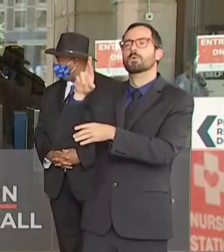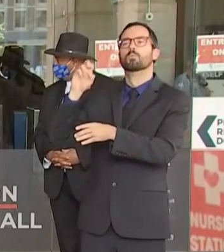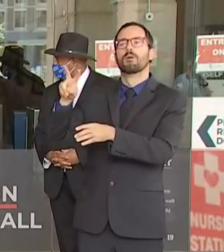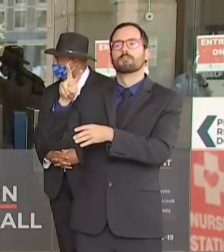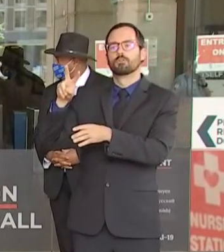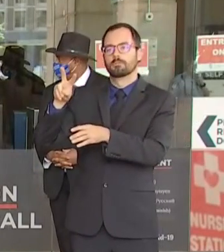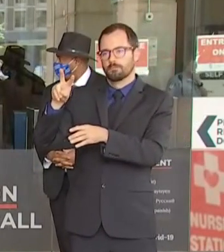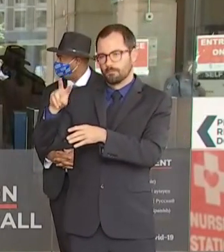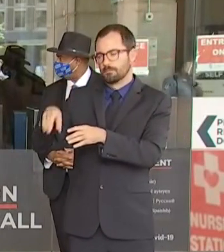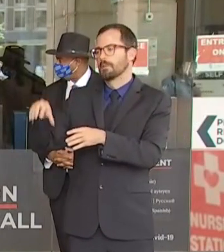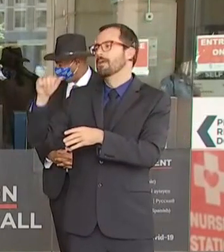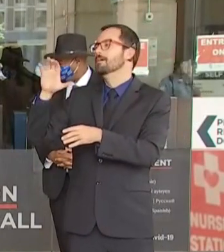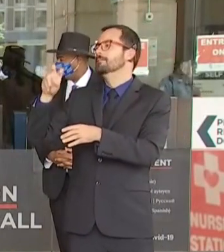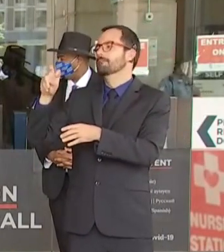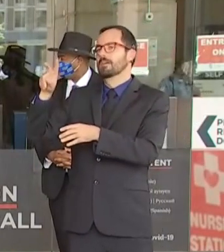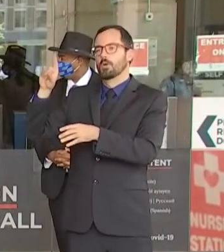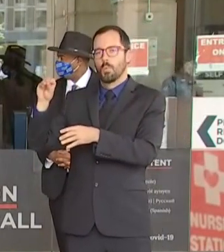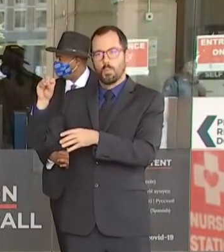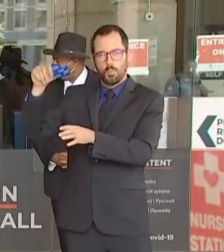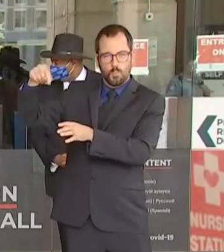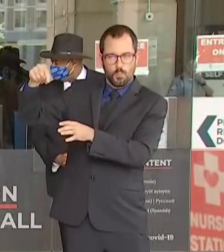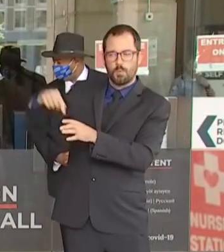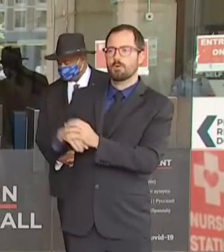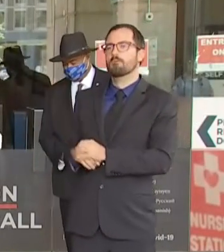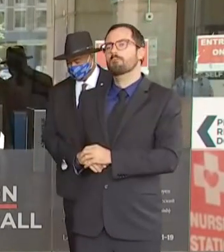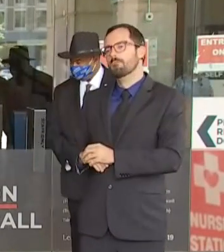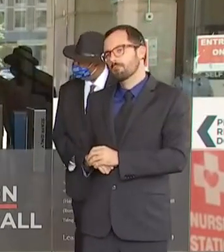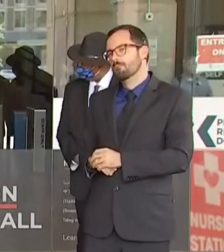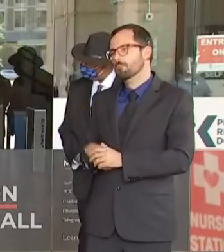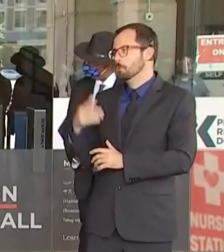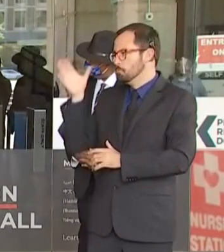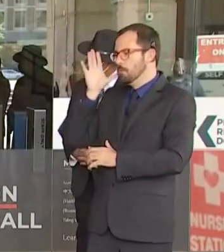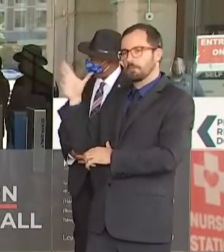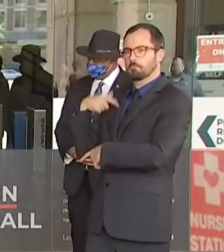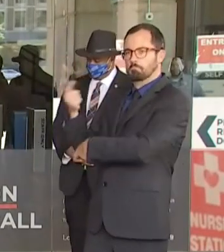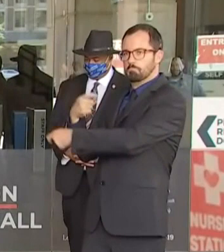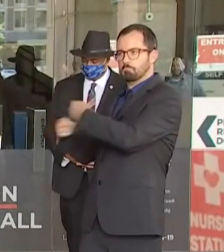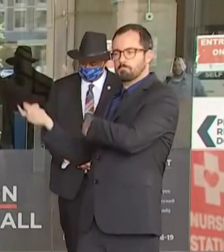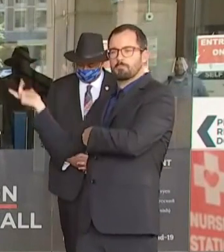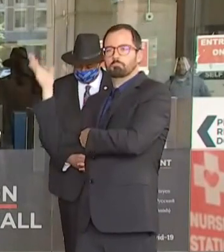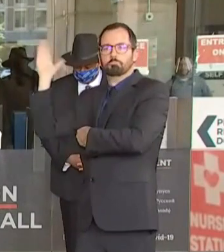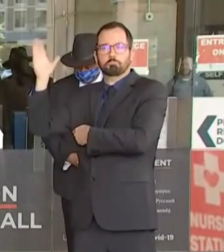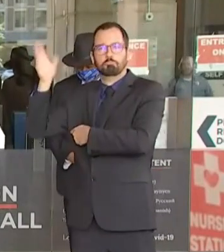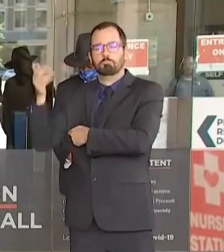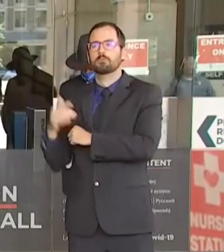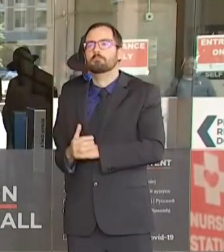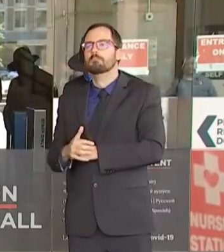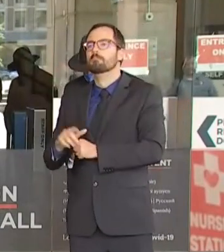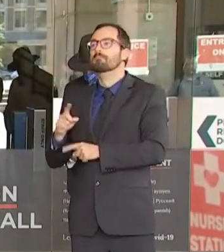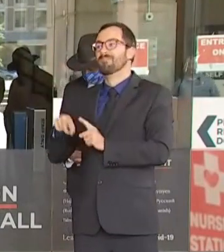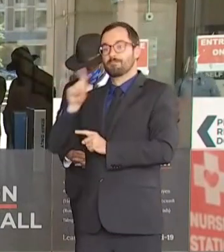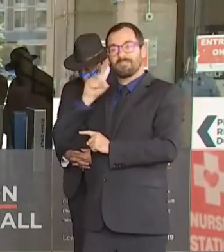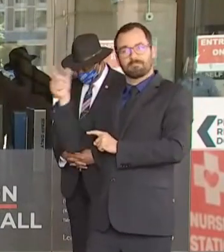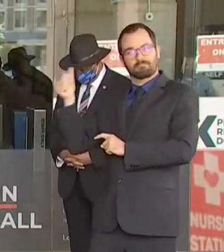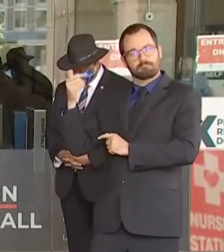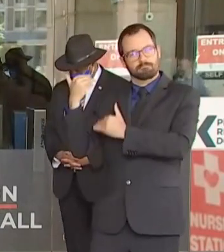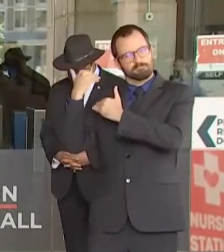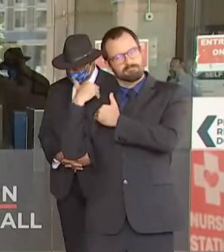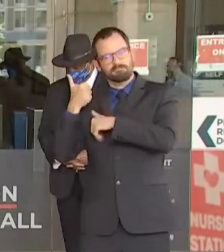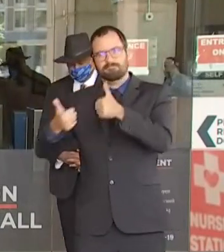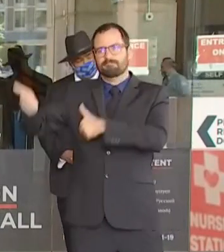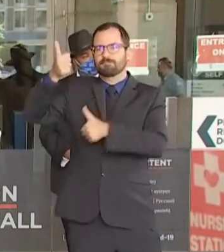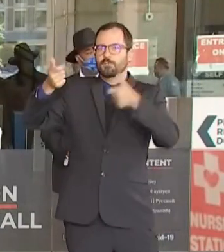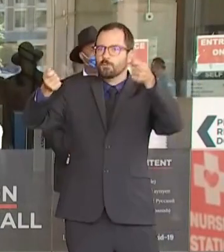Roxbury. He is a founder and executive director of the Boston Higher Education Resource Center and a member of the organization of the Greater